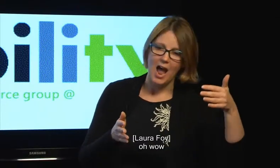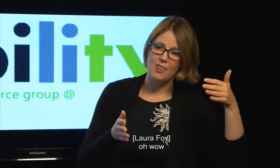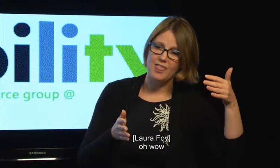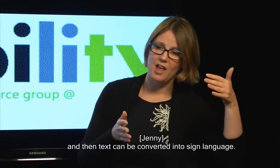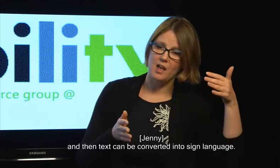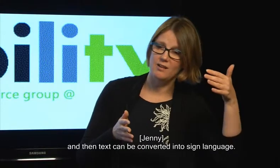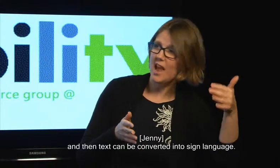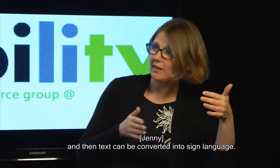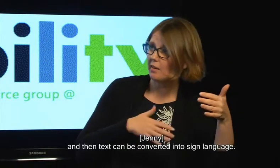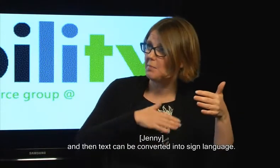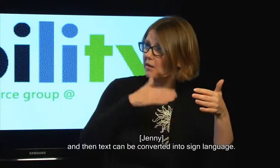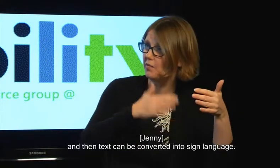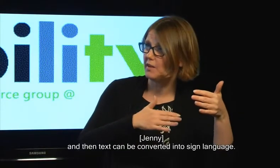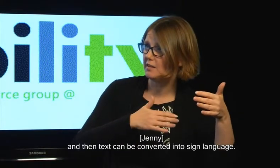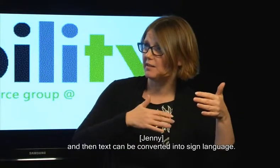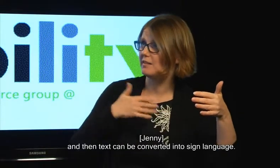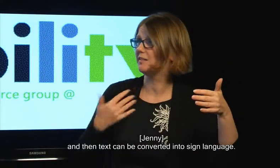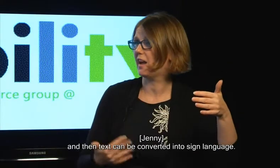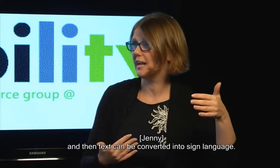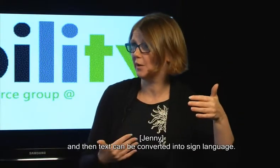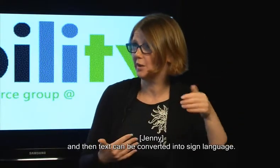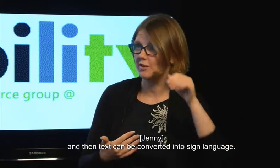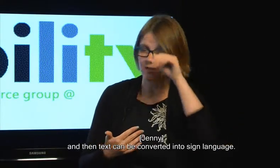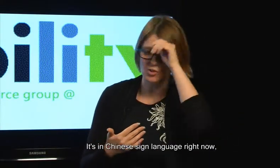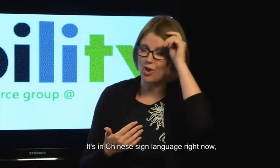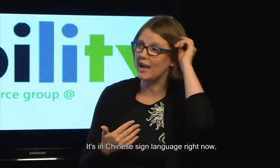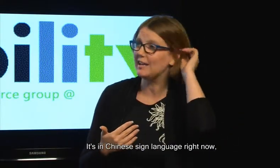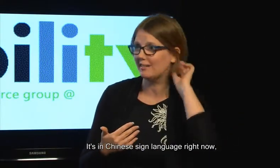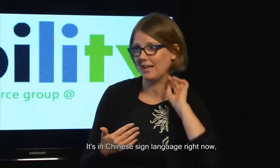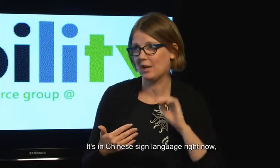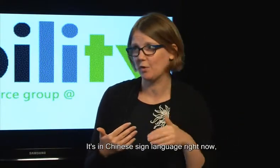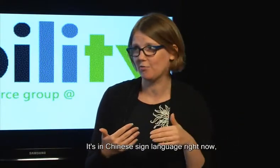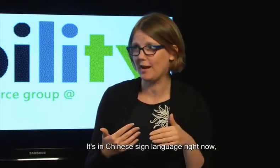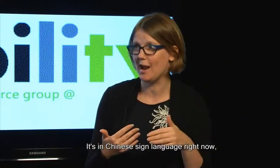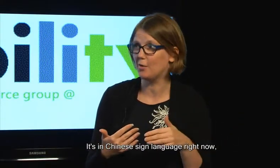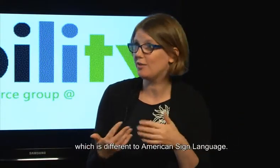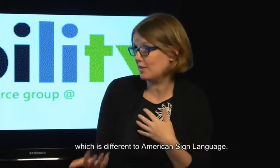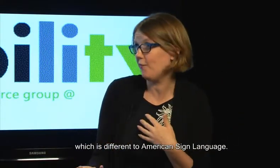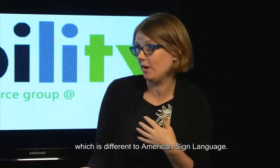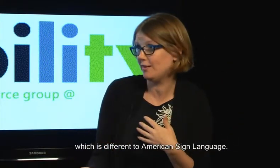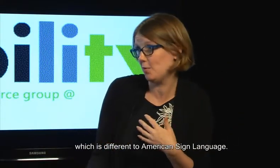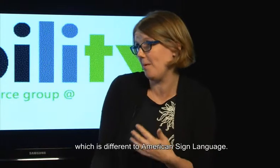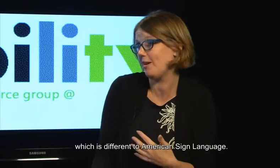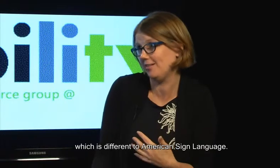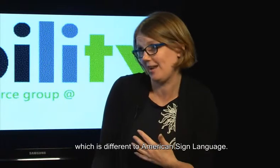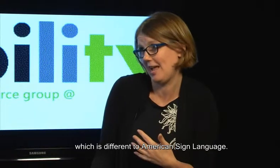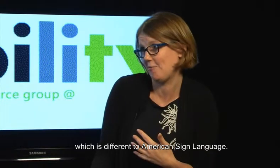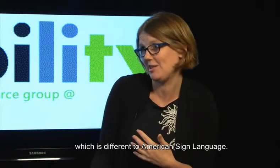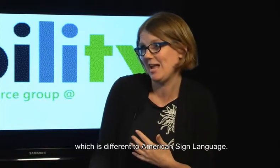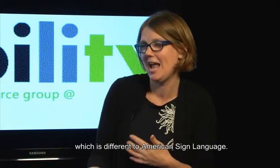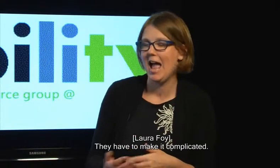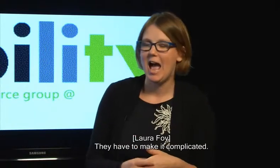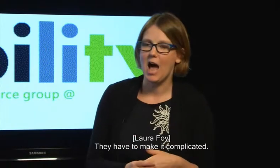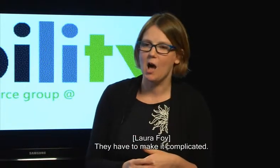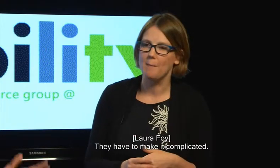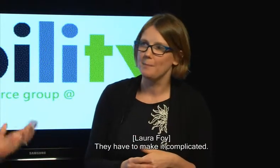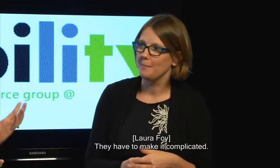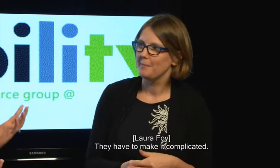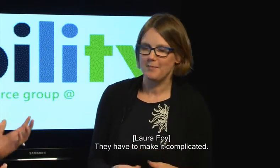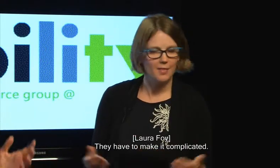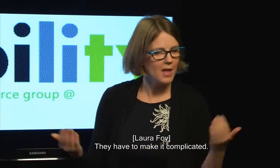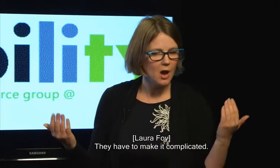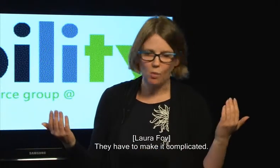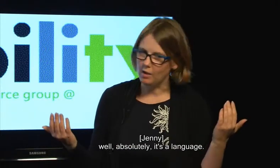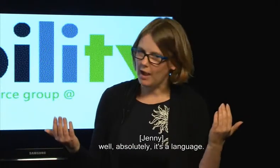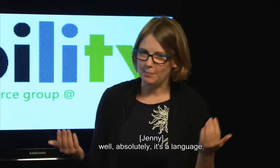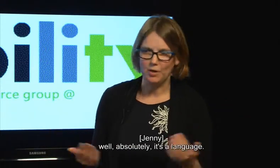and then text can be converted into sign language it's in Chinese sign language right now which is different to American sign language I have to